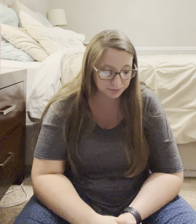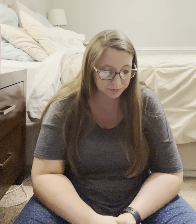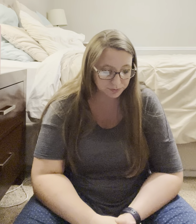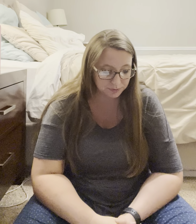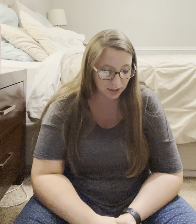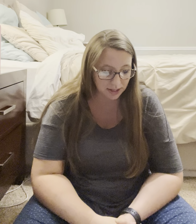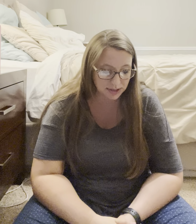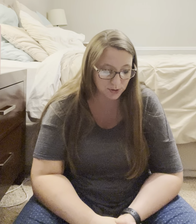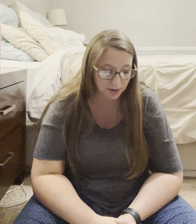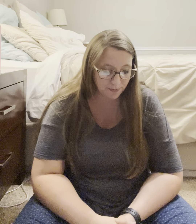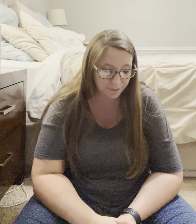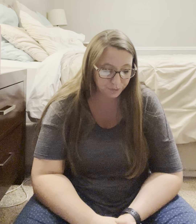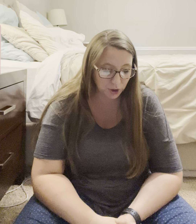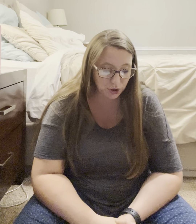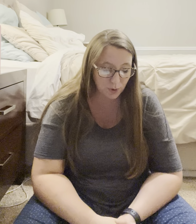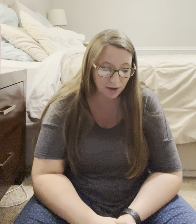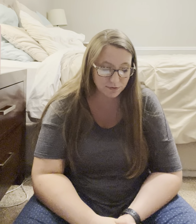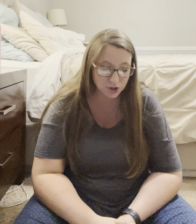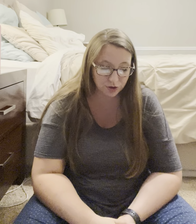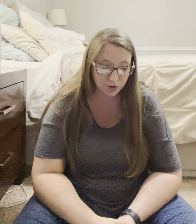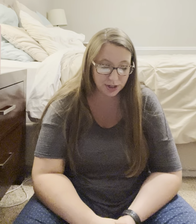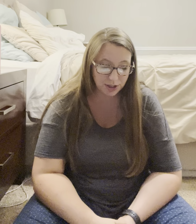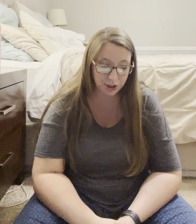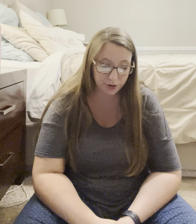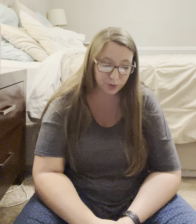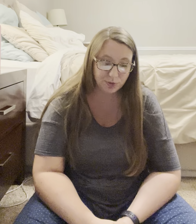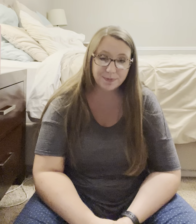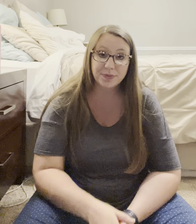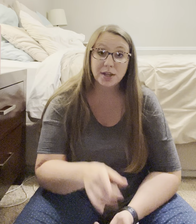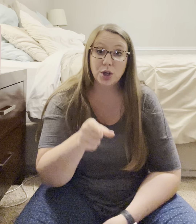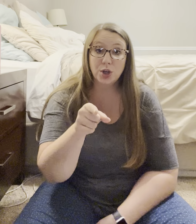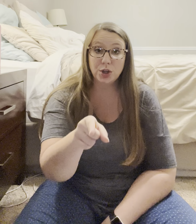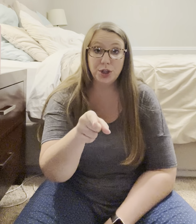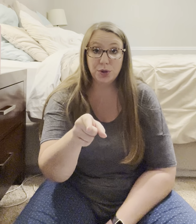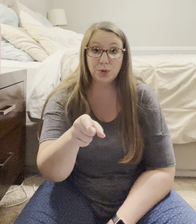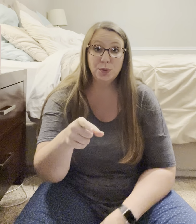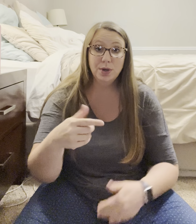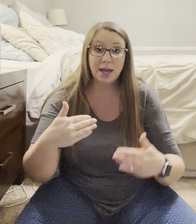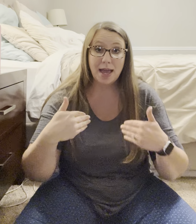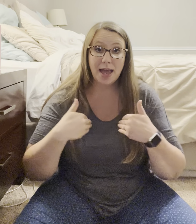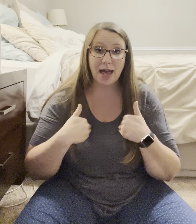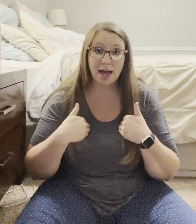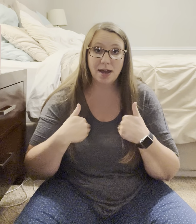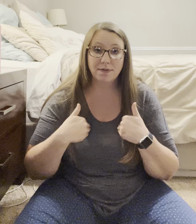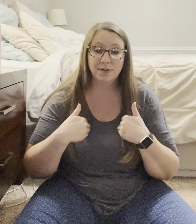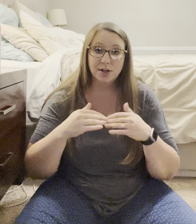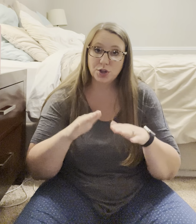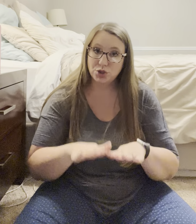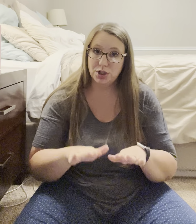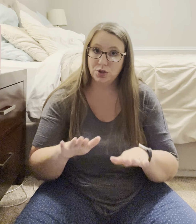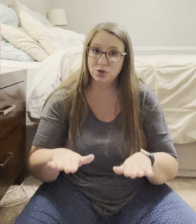Last one. You have children. You. You have children.